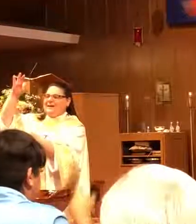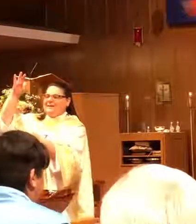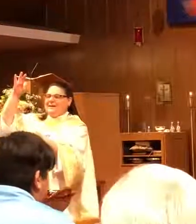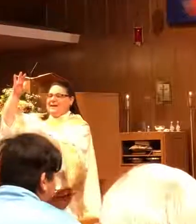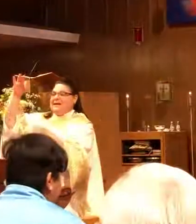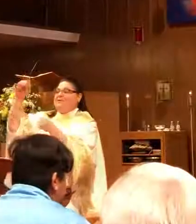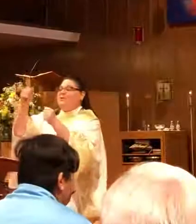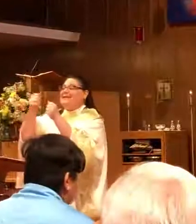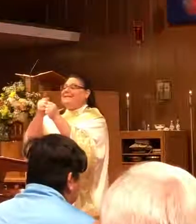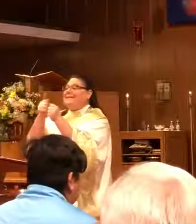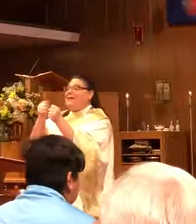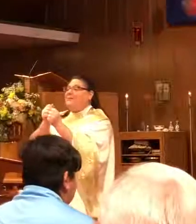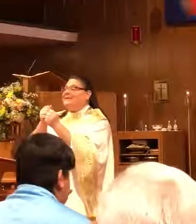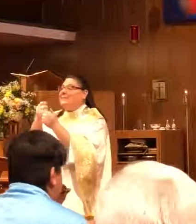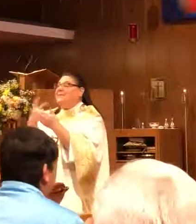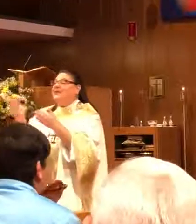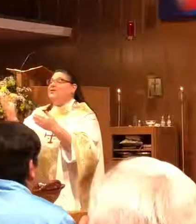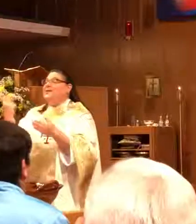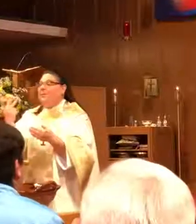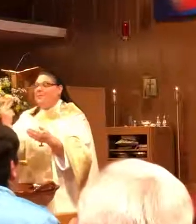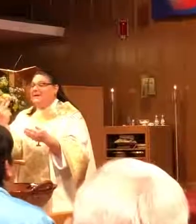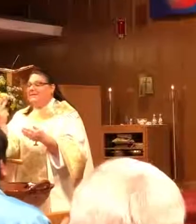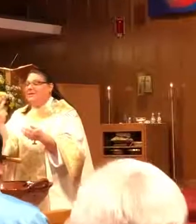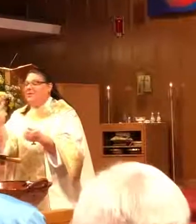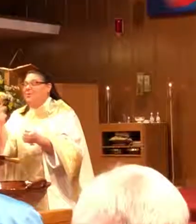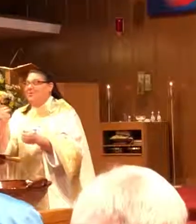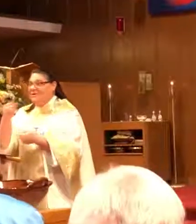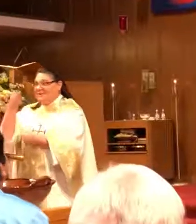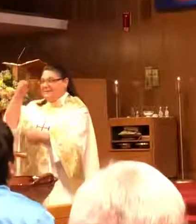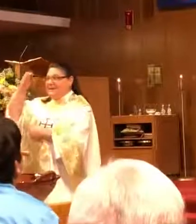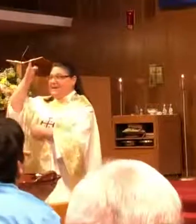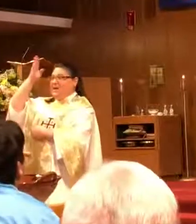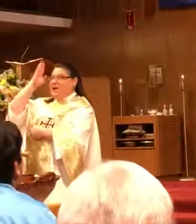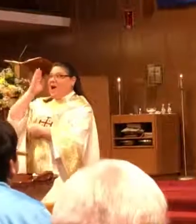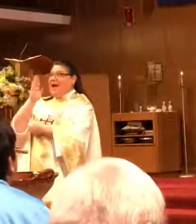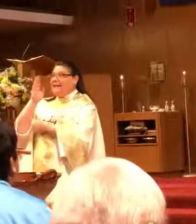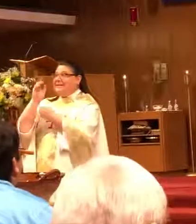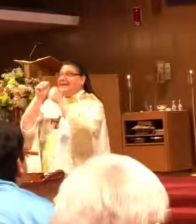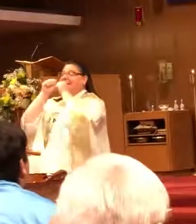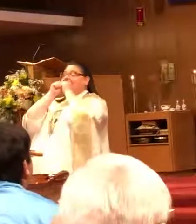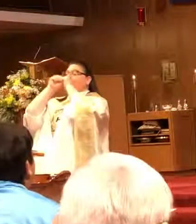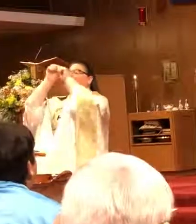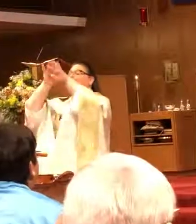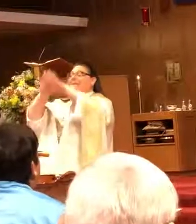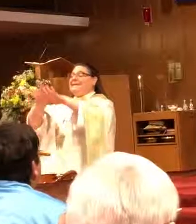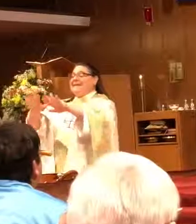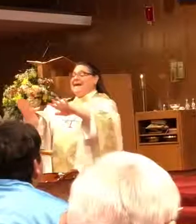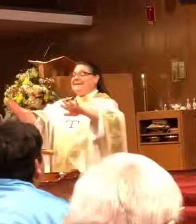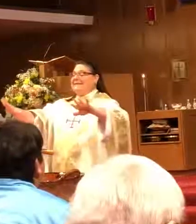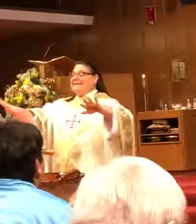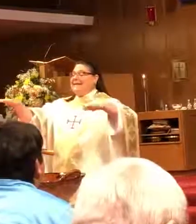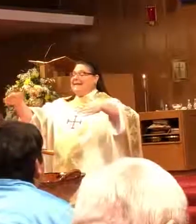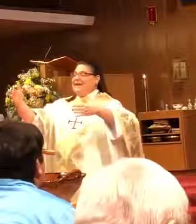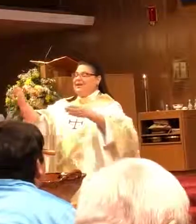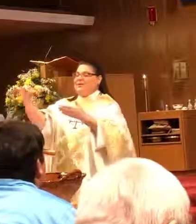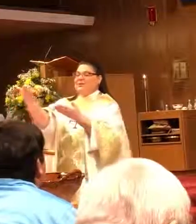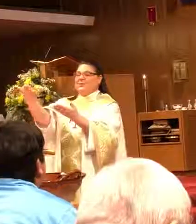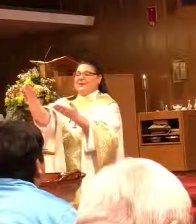If you put it together with something we learned a couple weeks ago, we learned to say, God bless you.